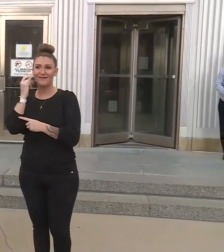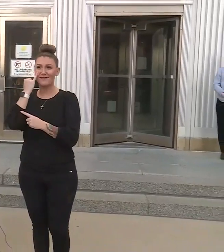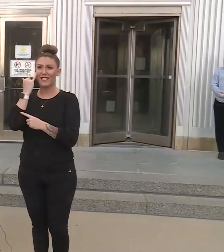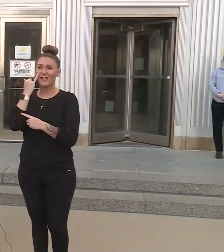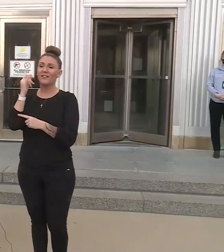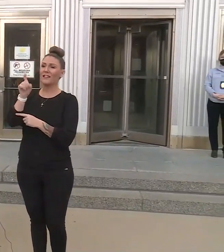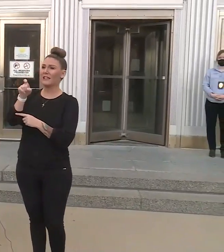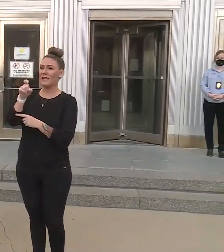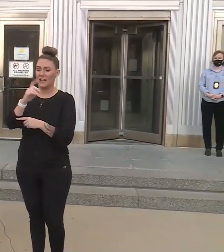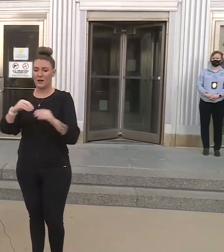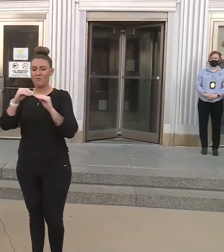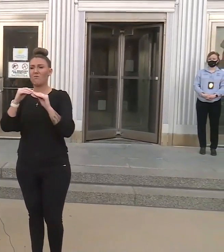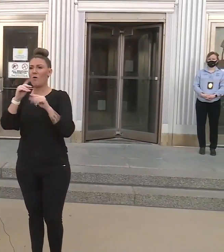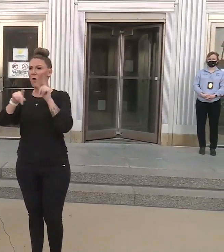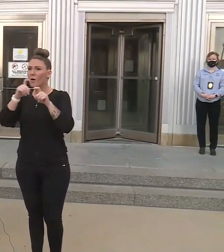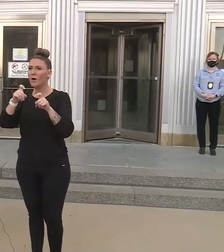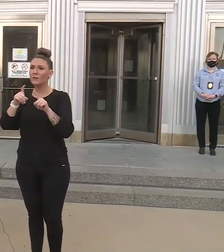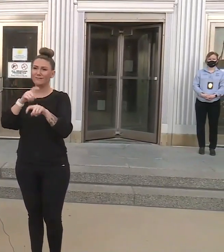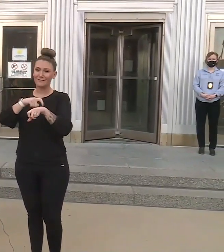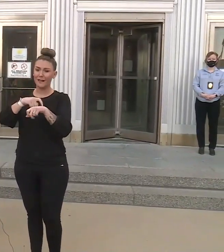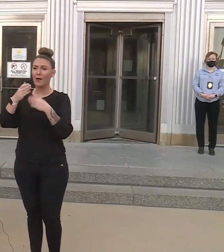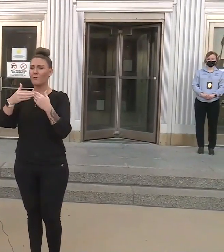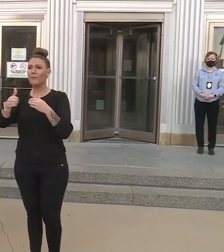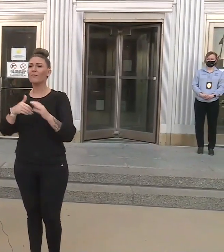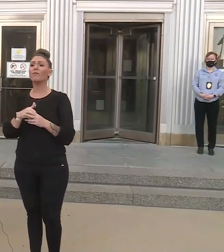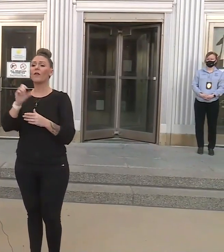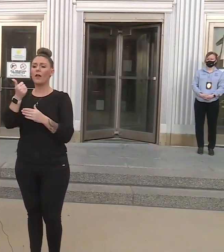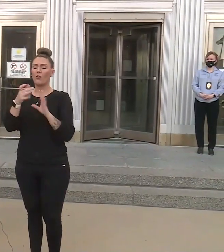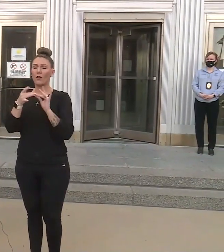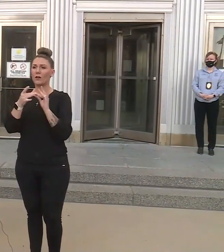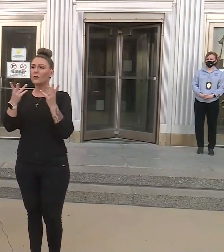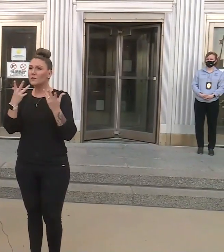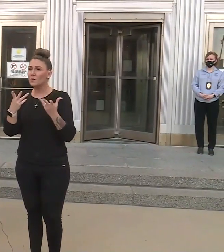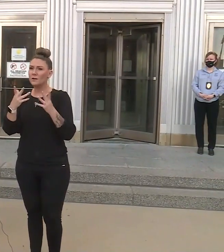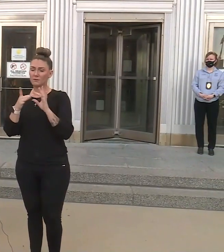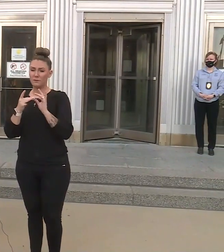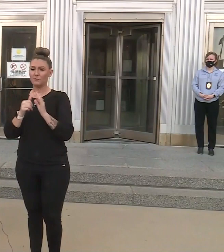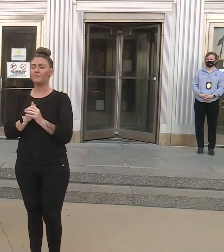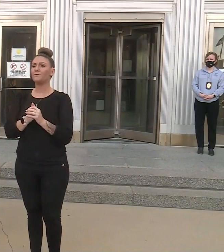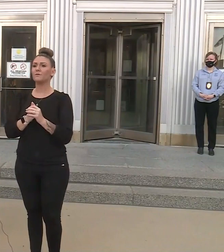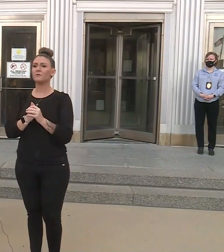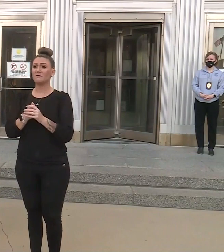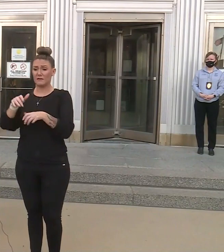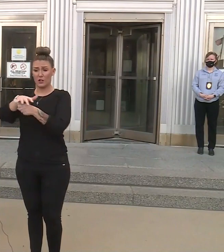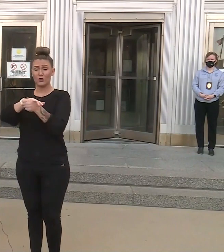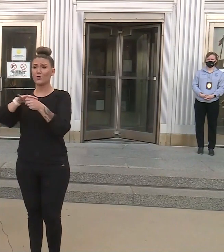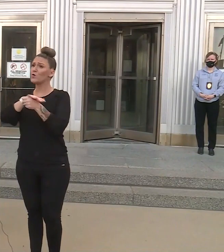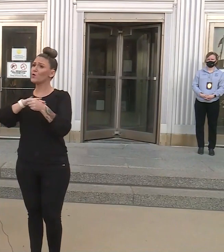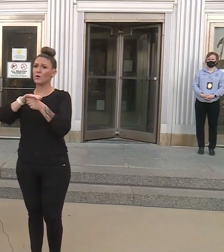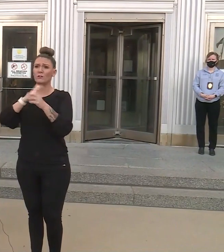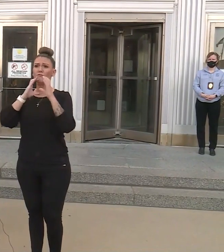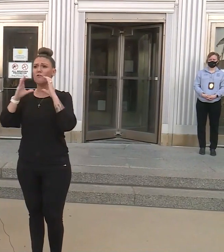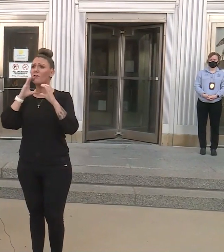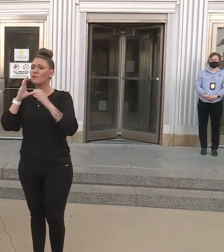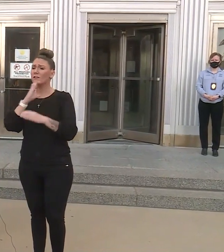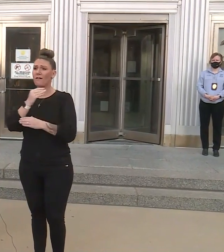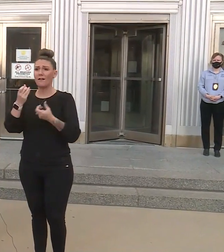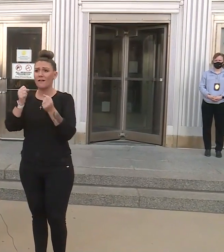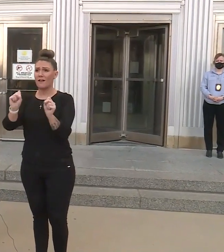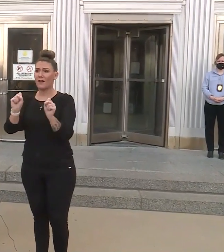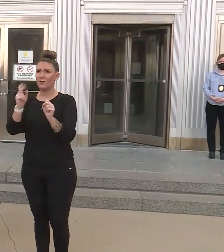have an appetite to proceed from there. A few other things that I'll note just before I get off. This has been a regional conversation and a regional effort.